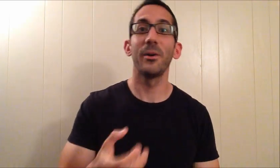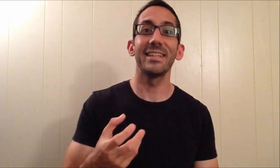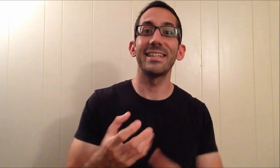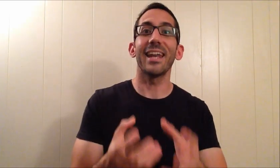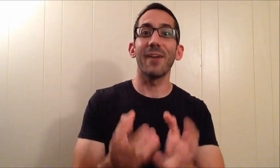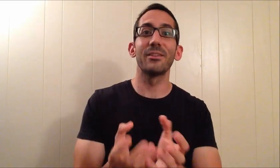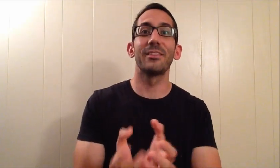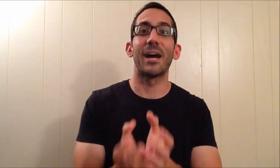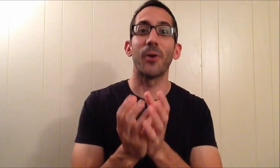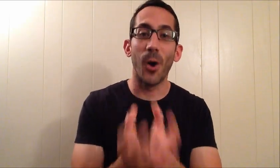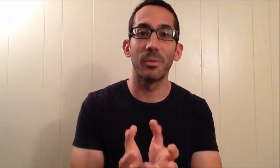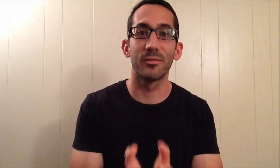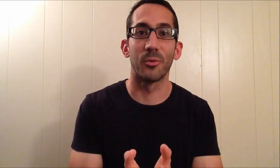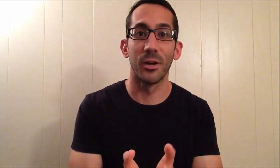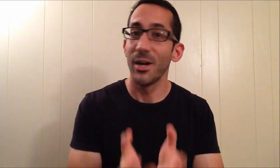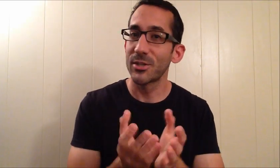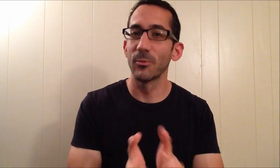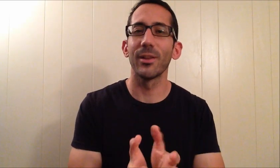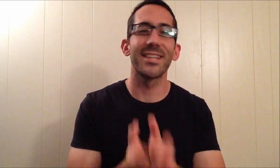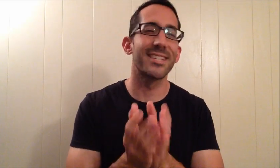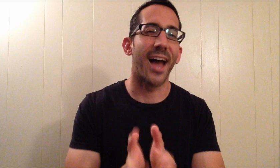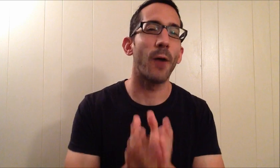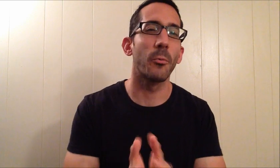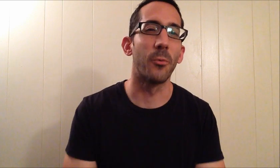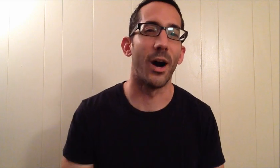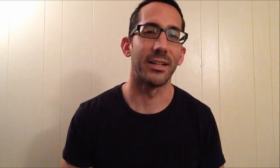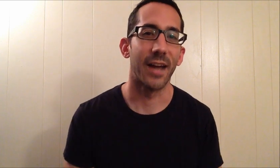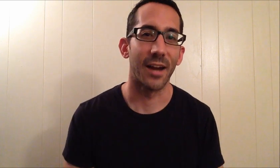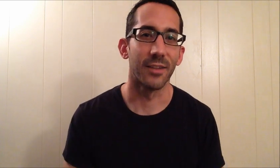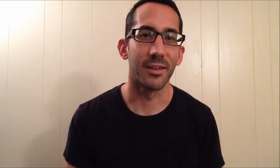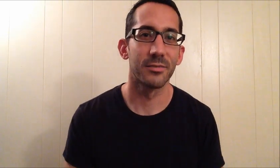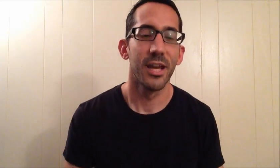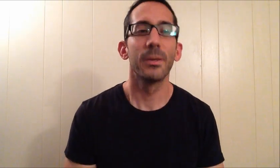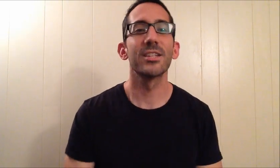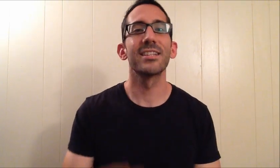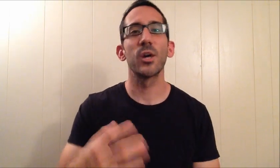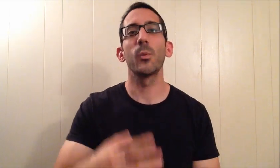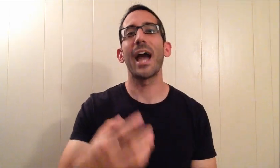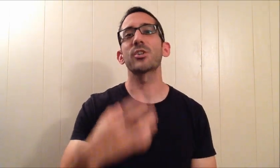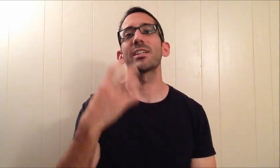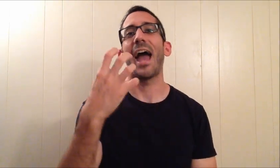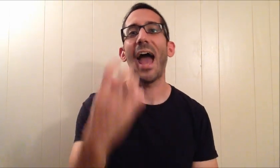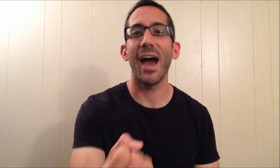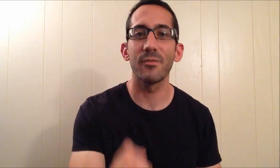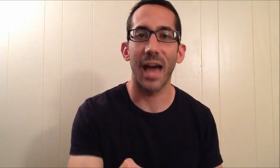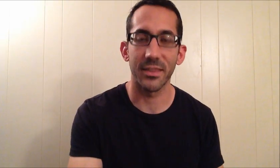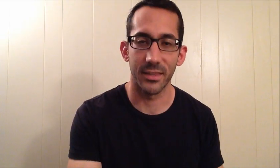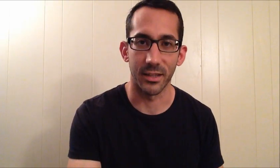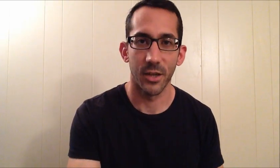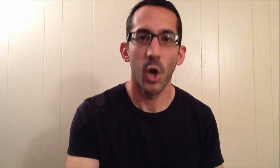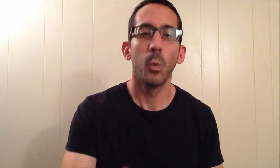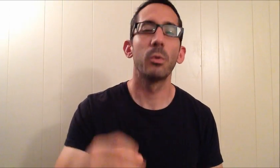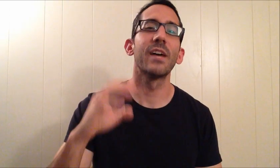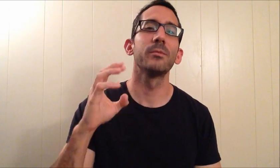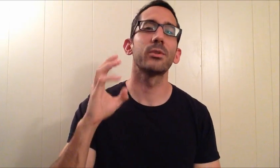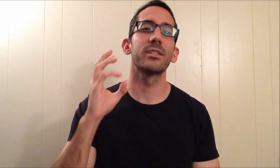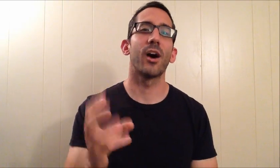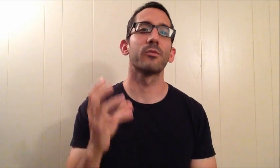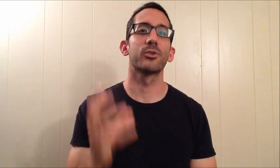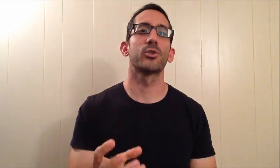get everything that we're hoping for to realize it's not what we wanted out of life. Because until we actually have that thing, we will never be able to tell for